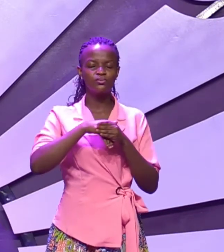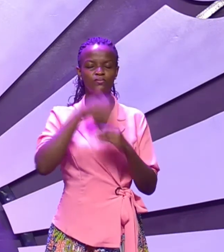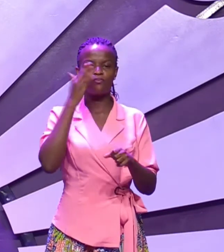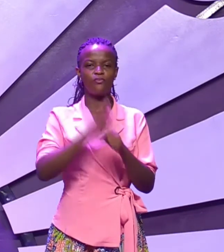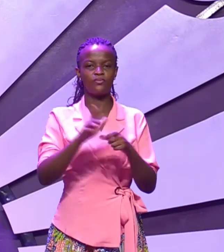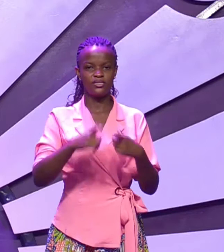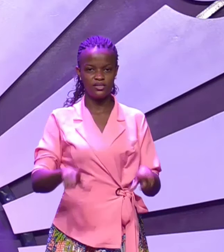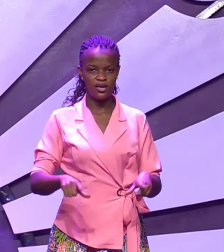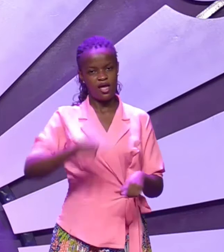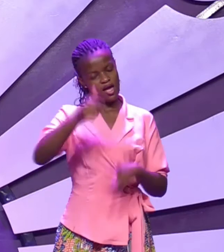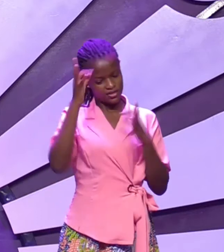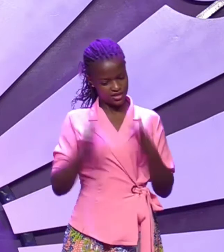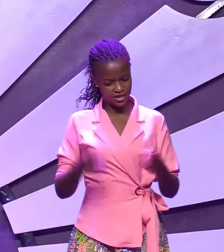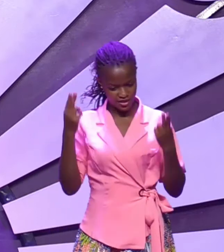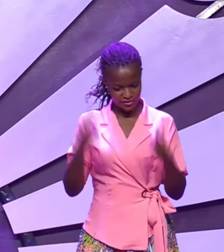Something else happened.